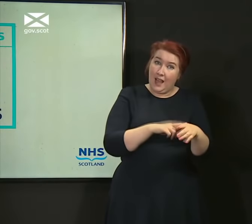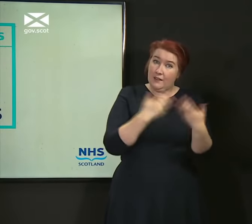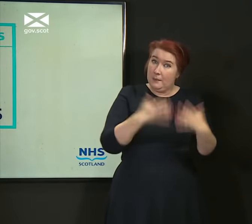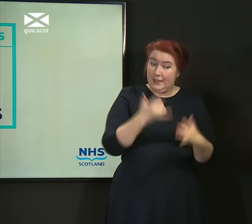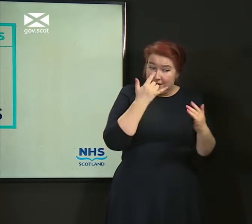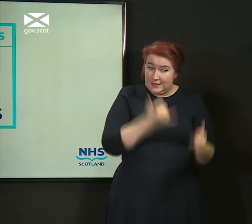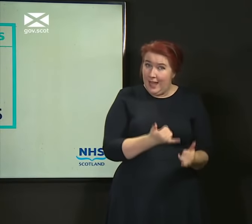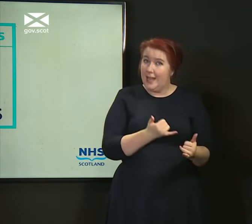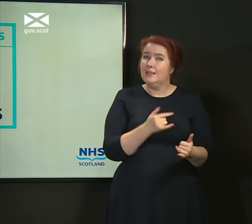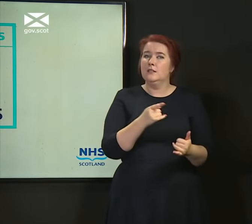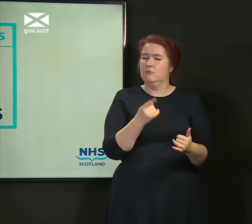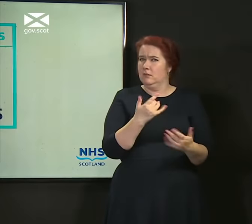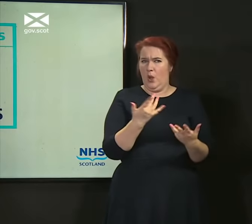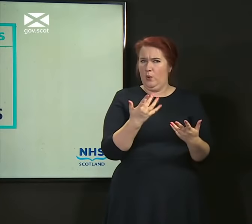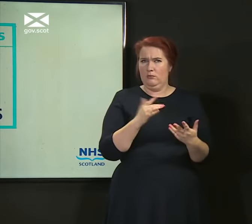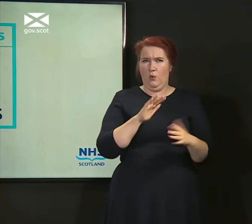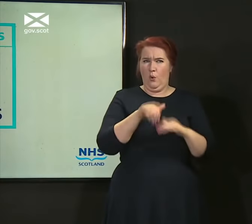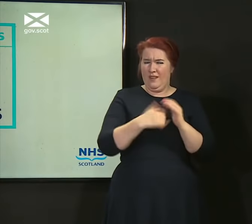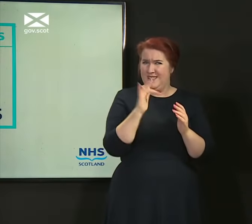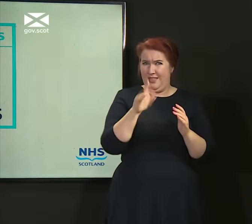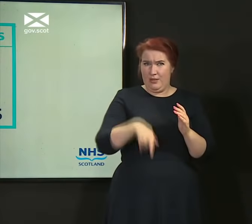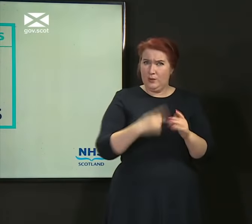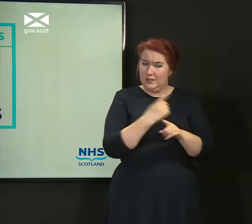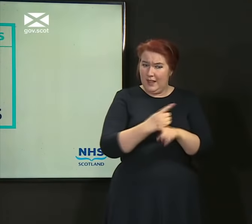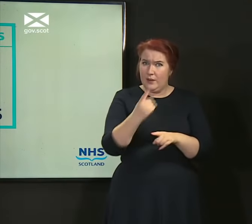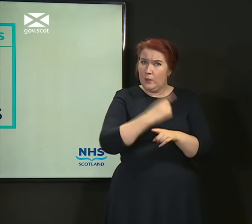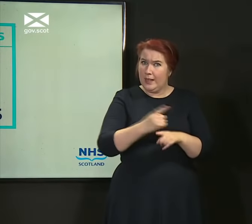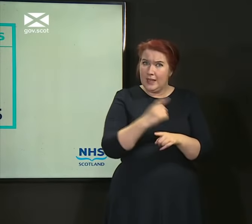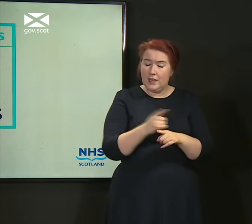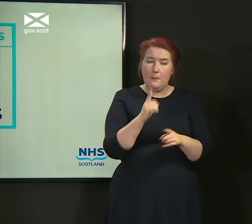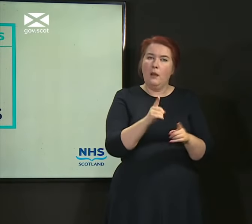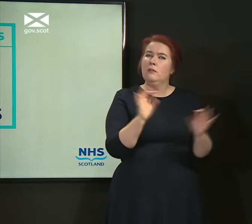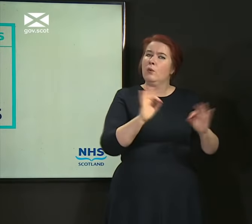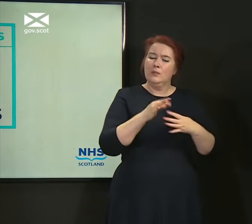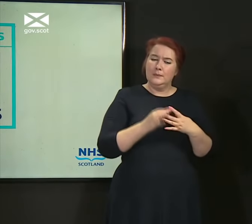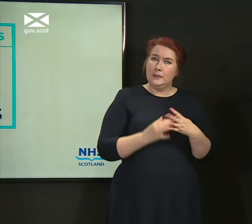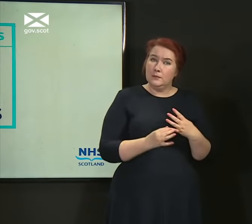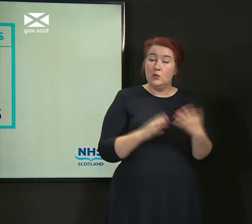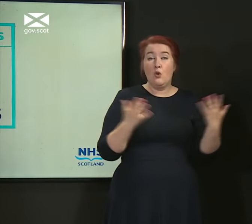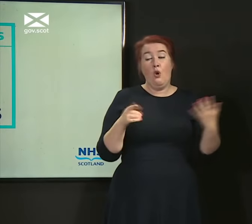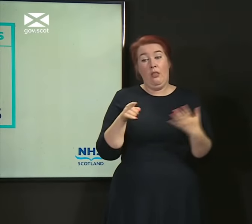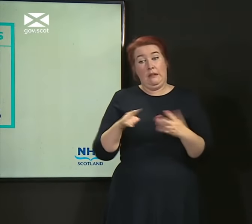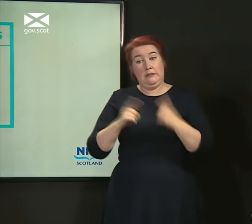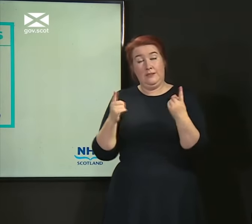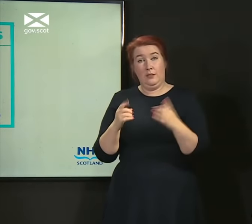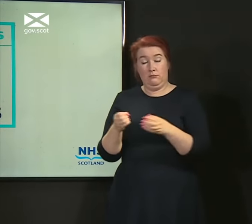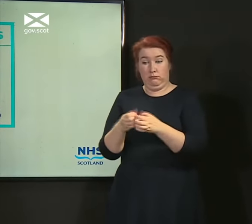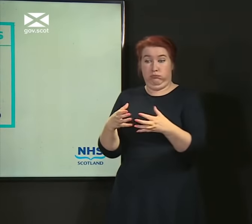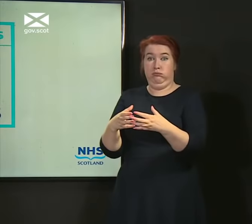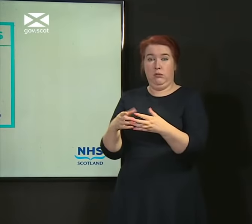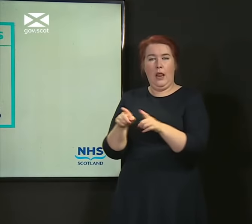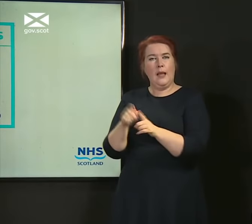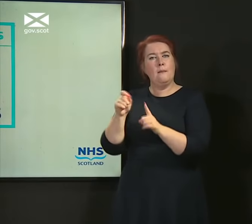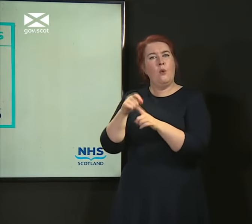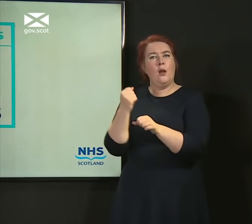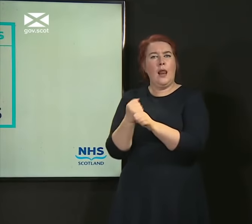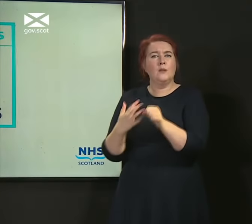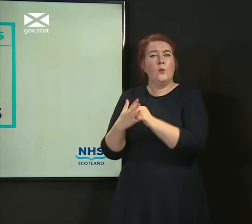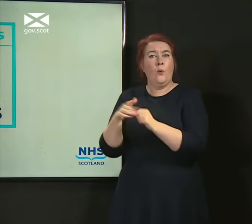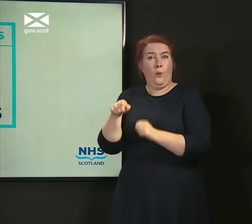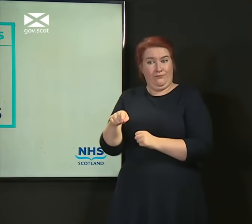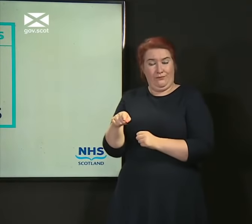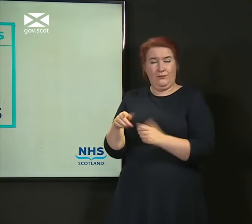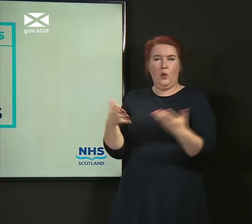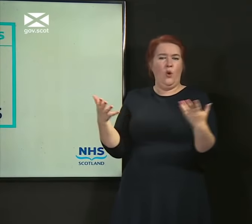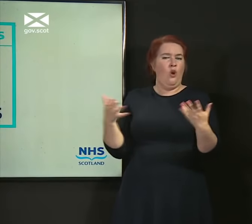we're doing tens of thousands a week now? Is it clusters like we've seen in Port Glasgow, because that needs a different type of intervention? Or is it spread